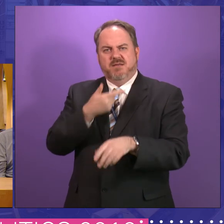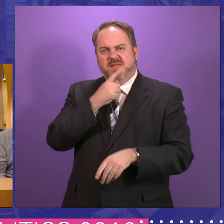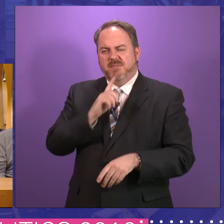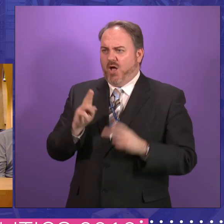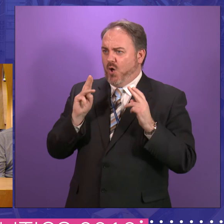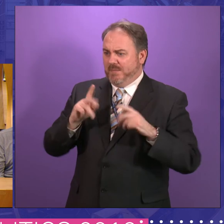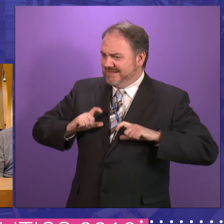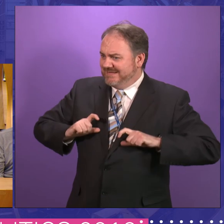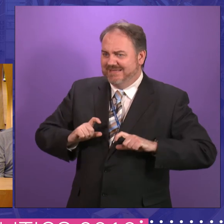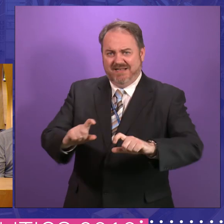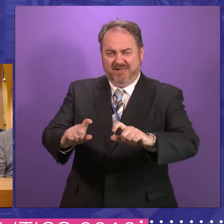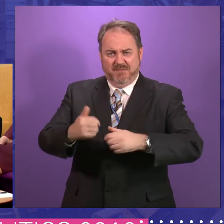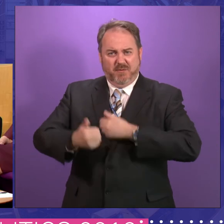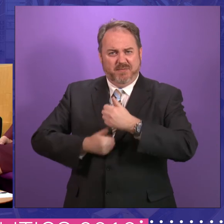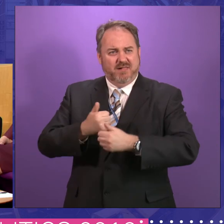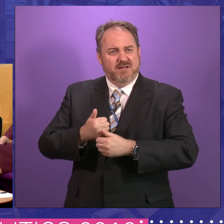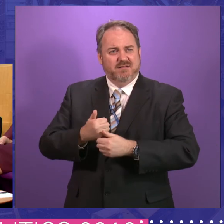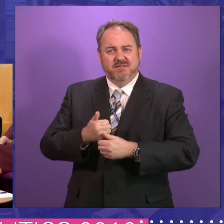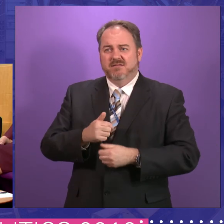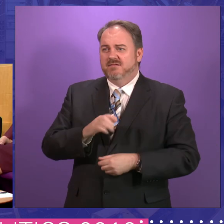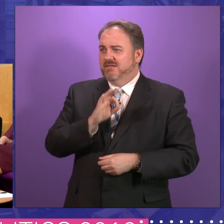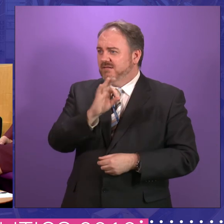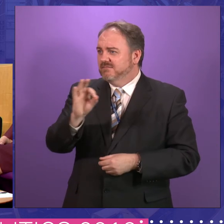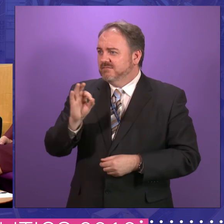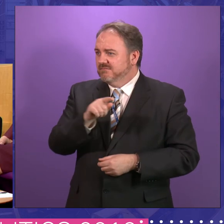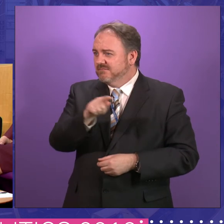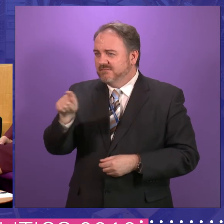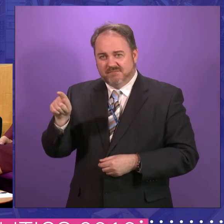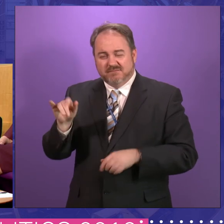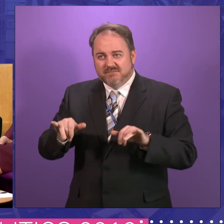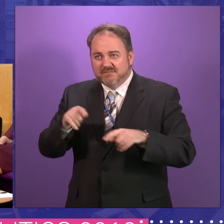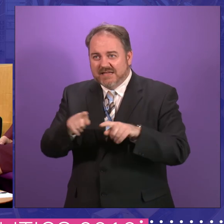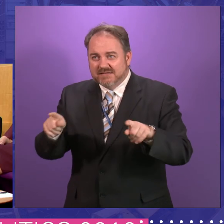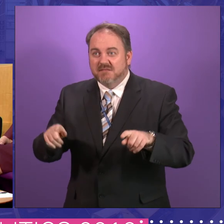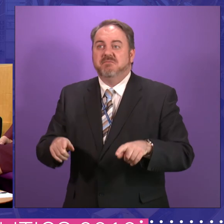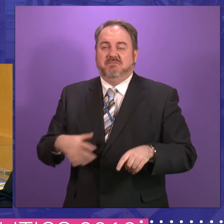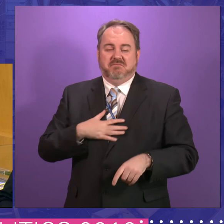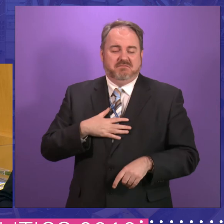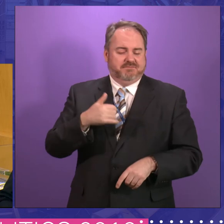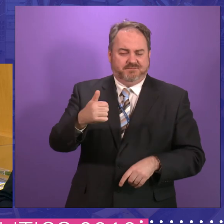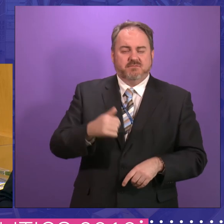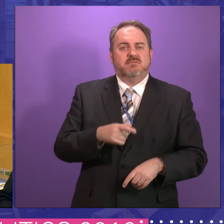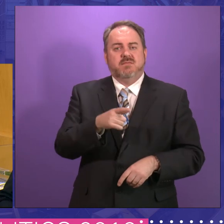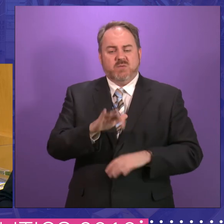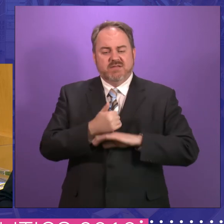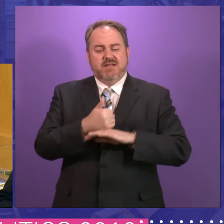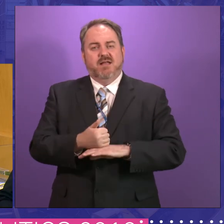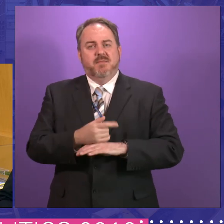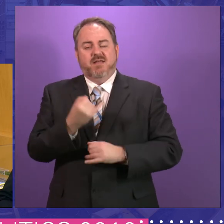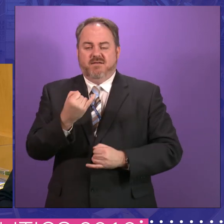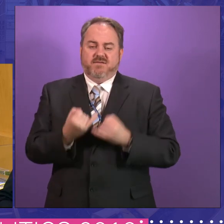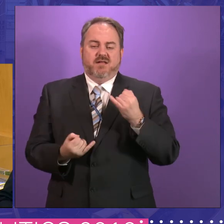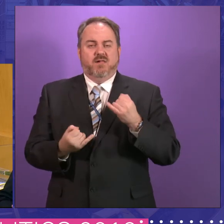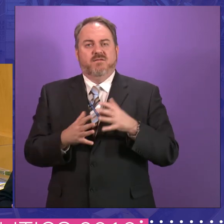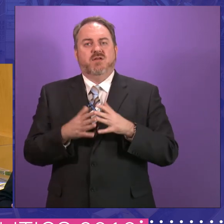it's, I hope it still is. Anybody confirm that? I hope so. Um, we also hosted the finals of one of the big